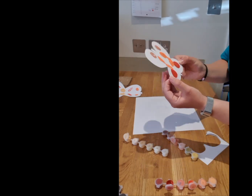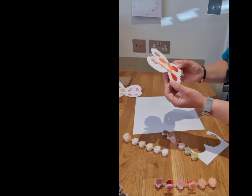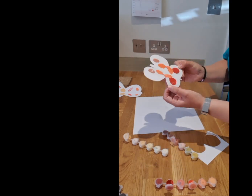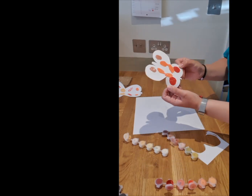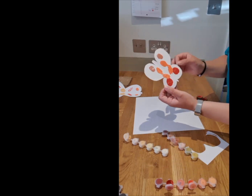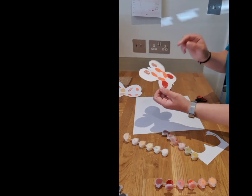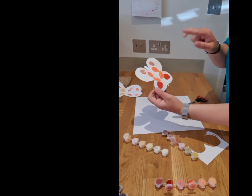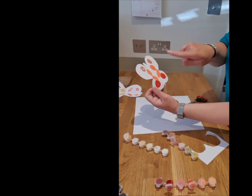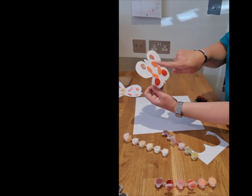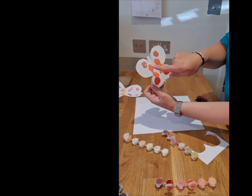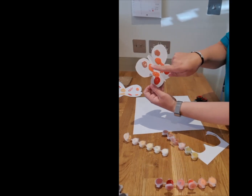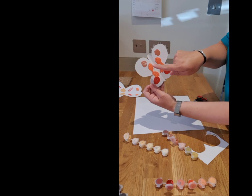symmetrical.